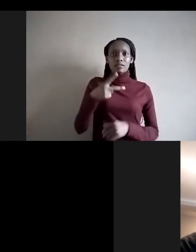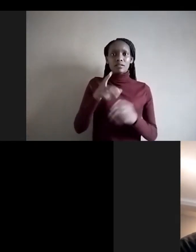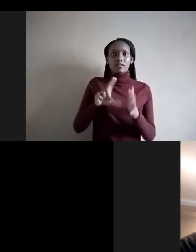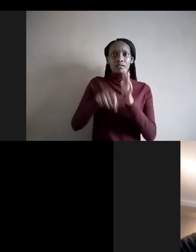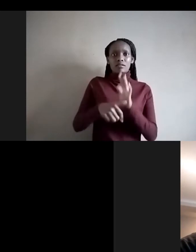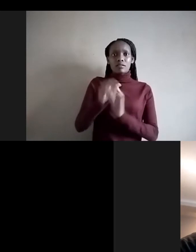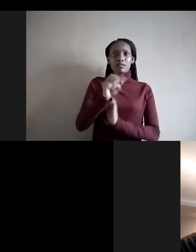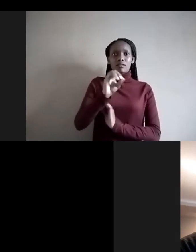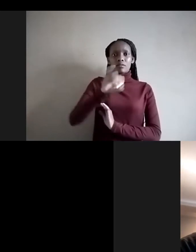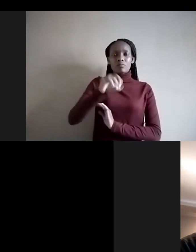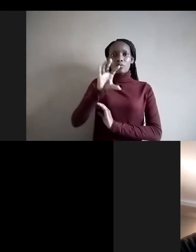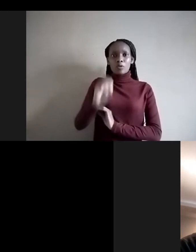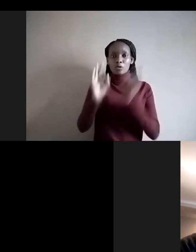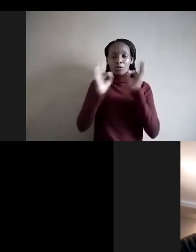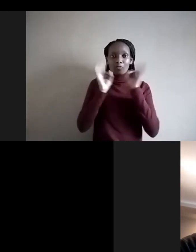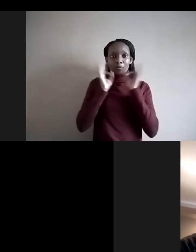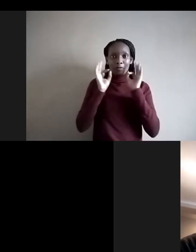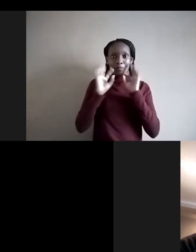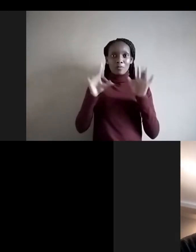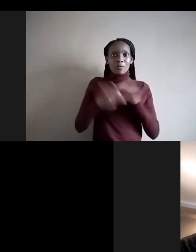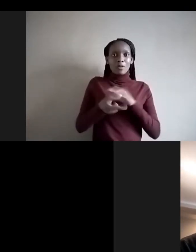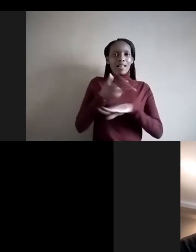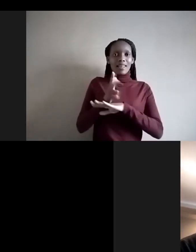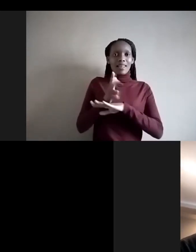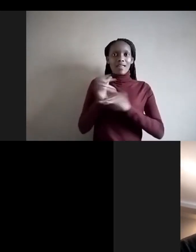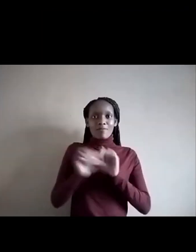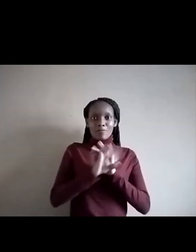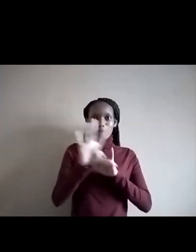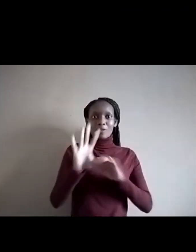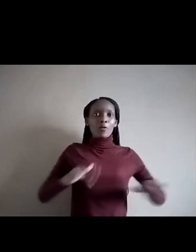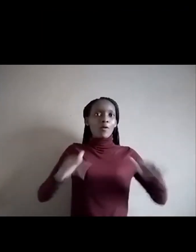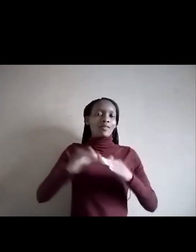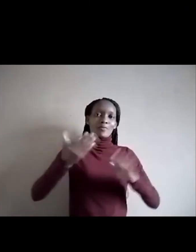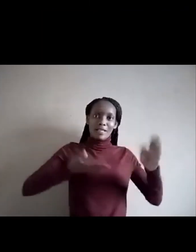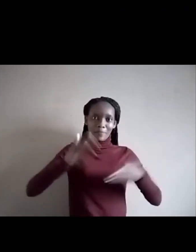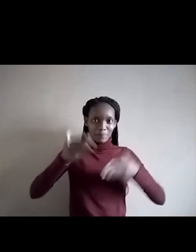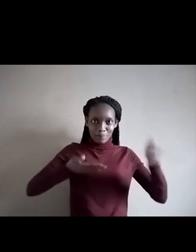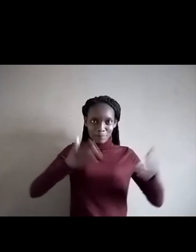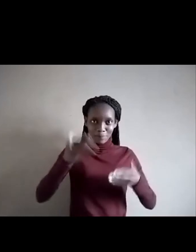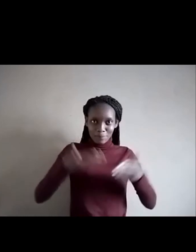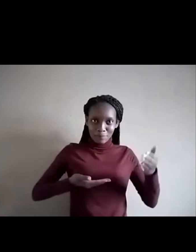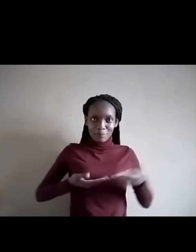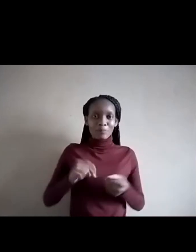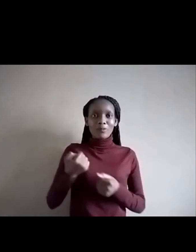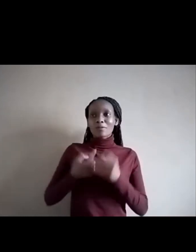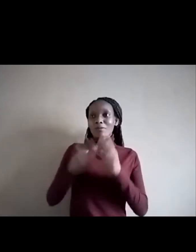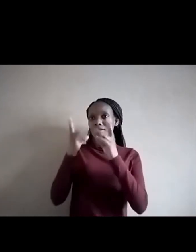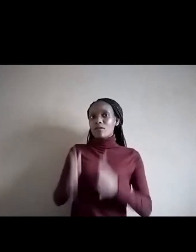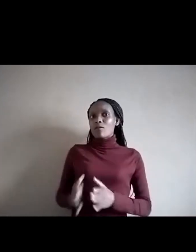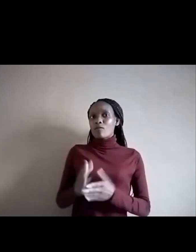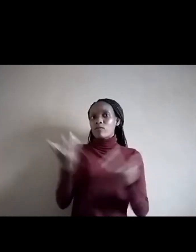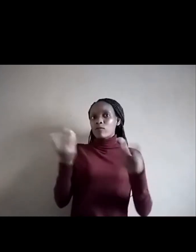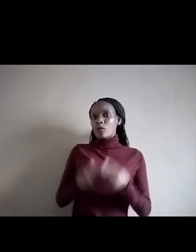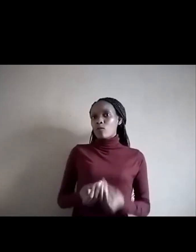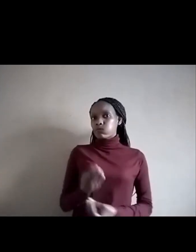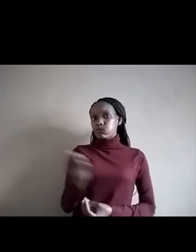Live broadcast. And welcome to everybody out there. We've got a few guests in the room with us today. And as